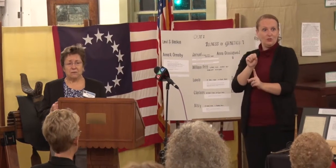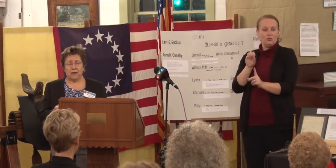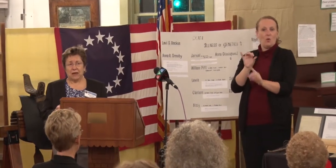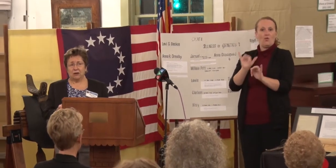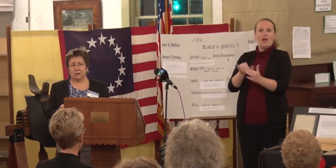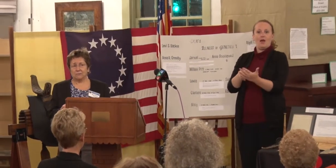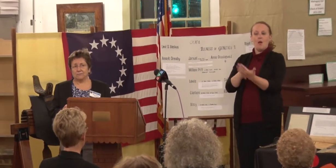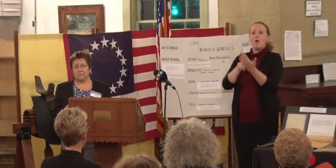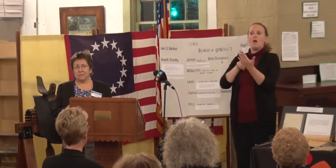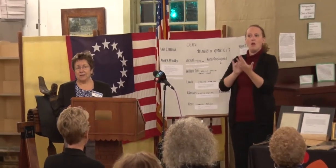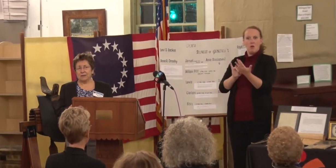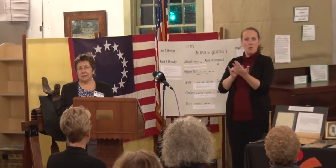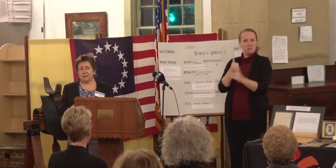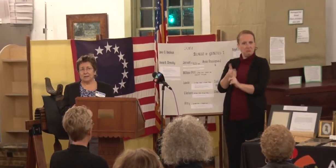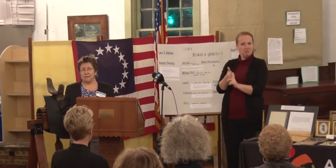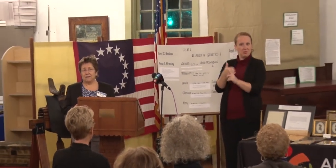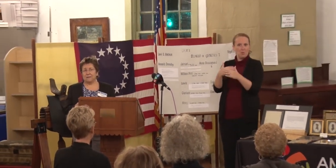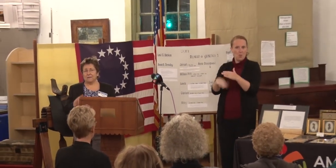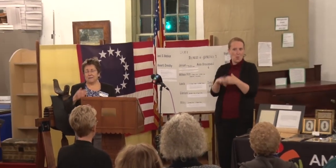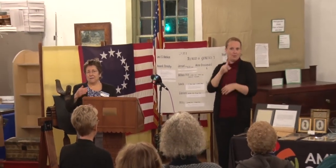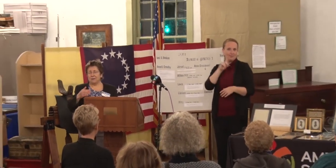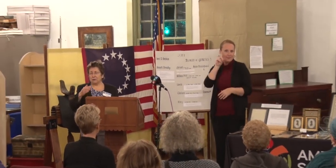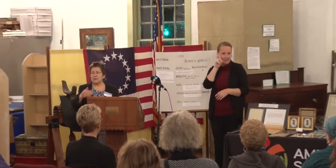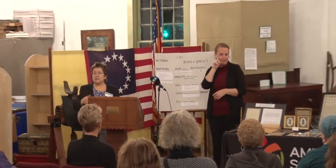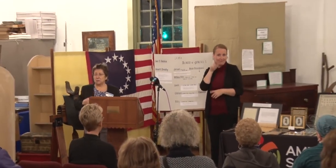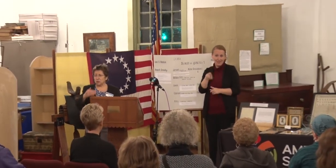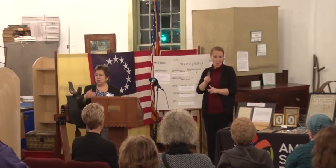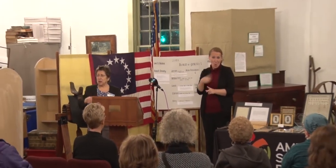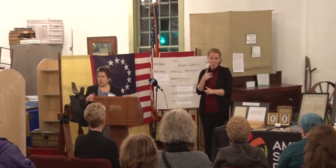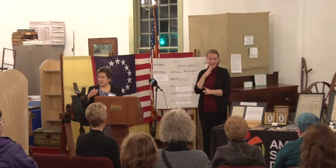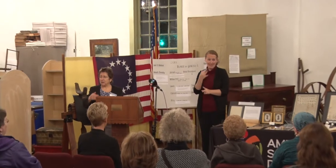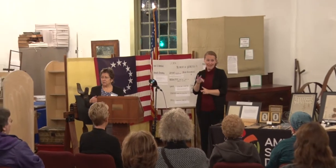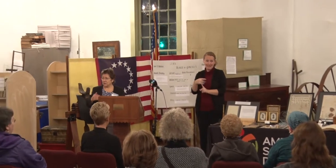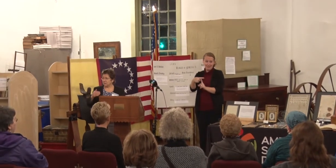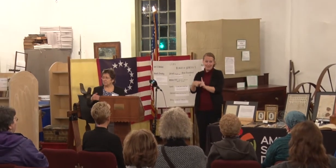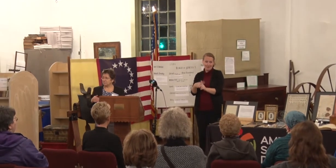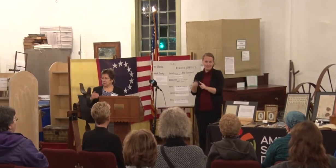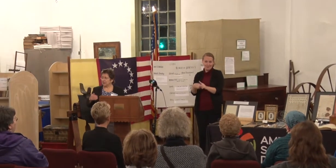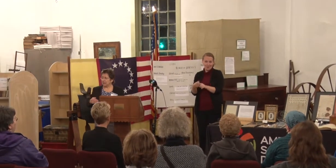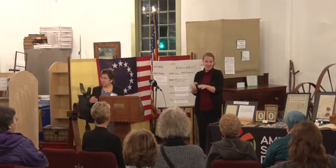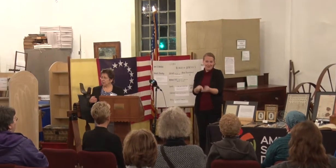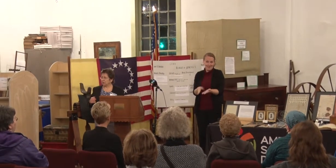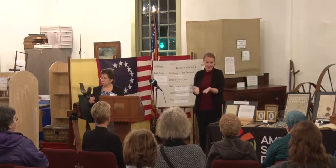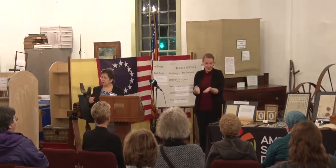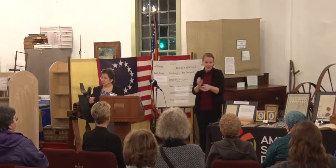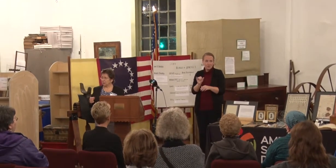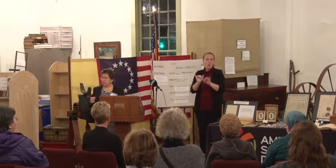that there is some genetic deafness in that part of the family.